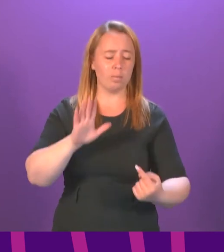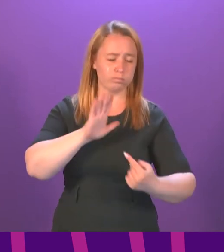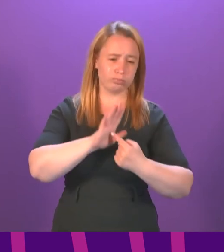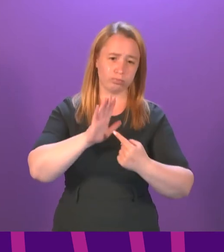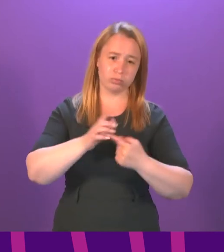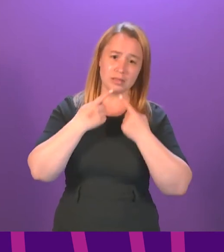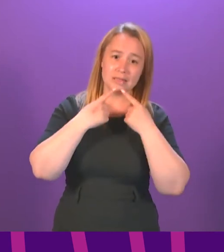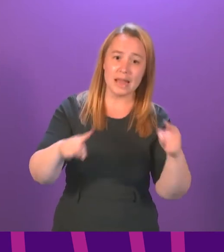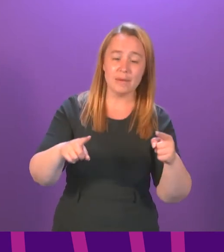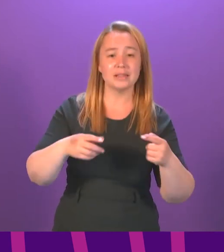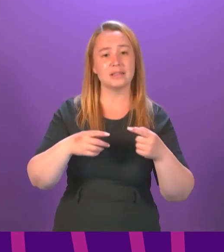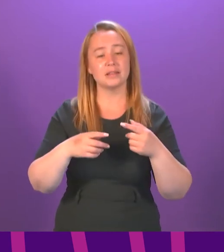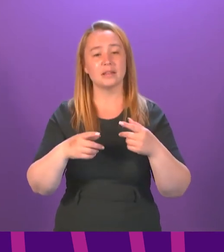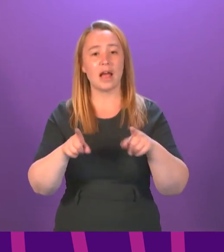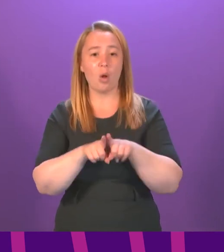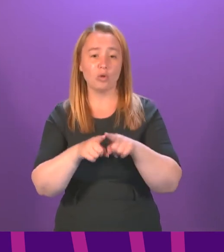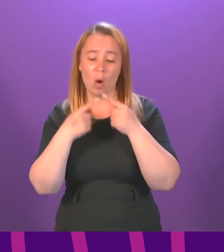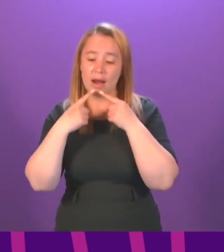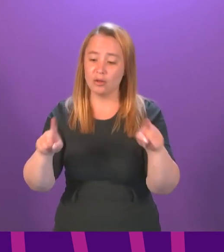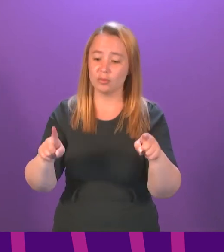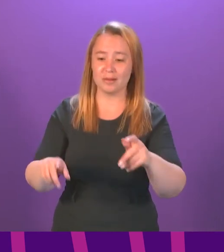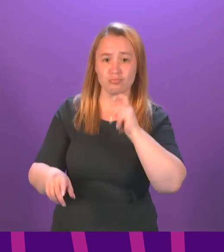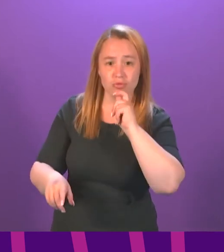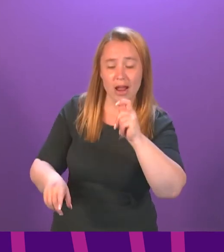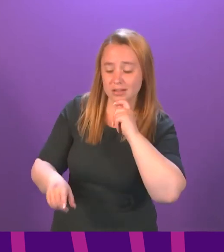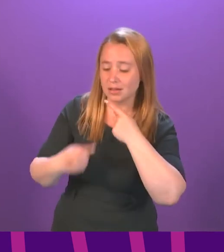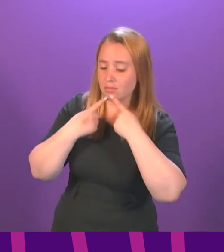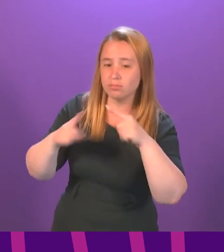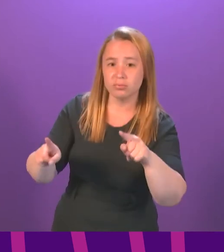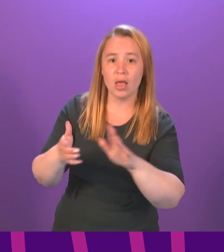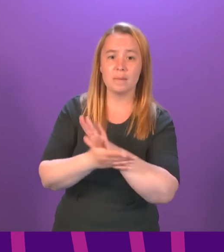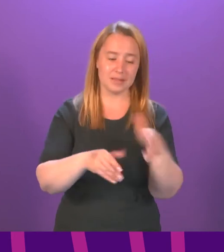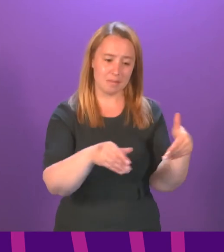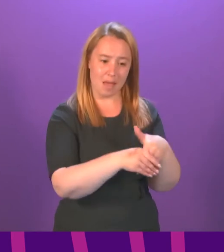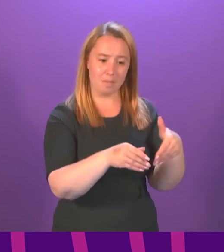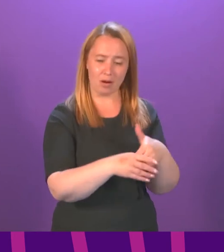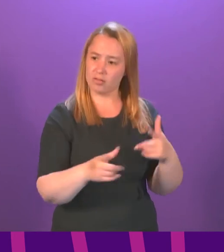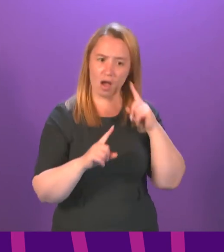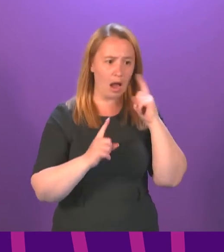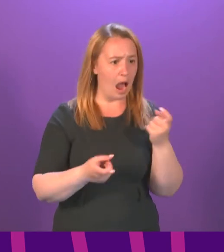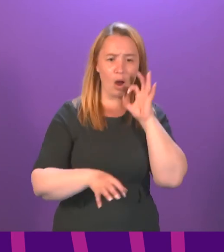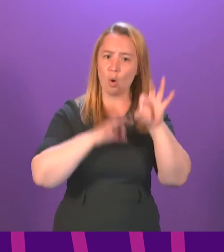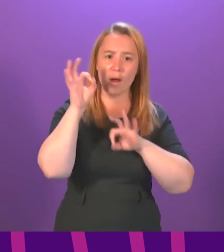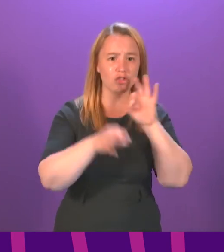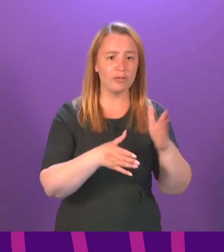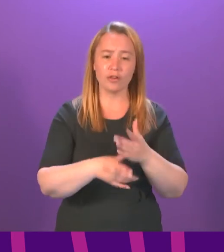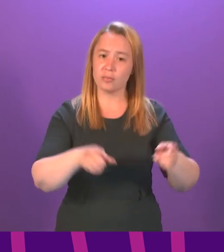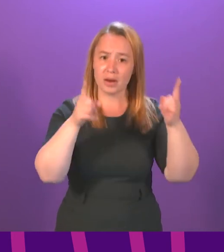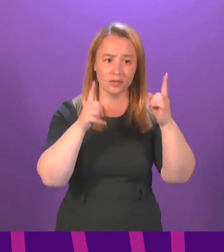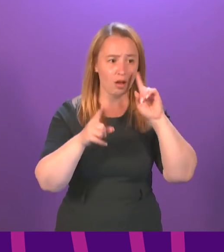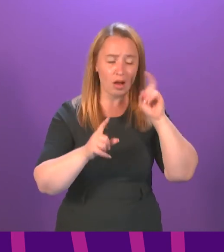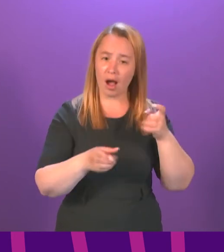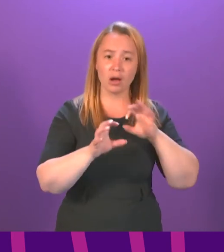and statements from the first minister are made to a press conference instead of parliament, members are denied the opportunity to question the first minister and the Scottish Government